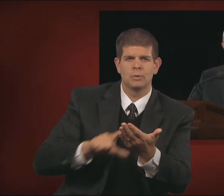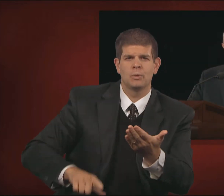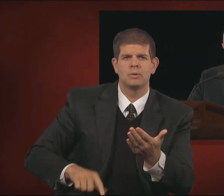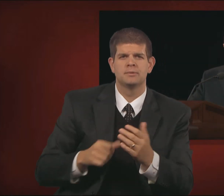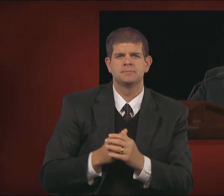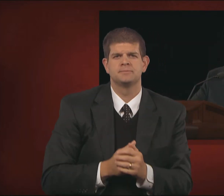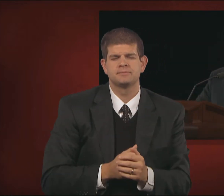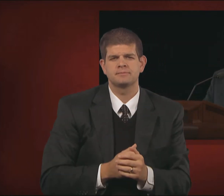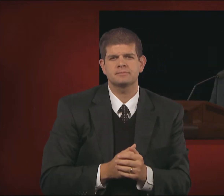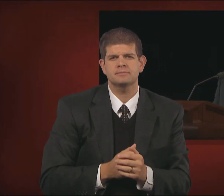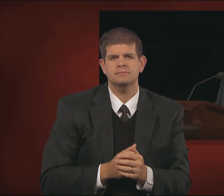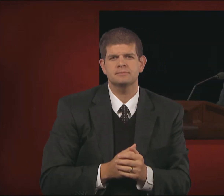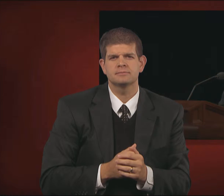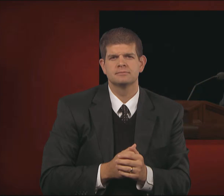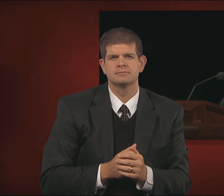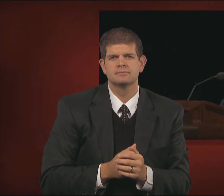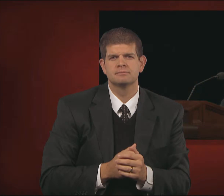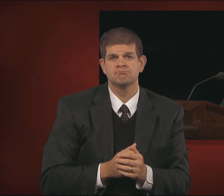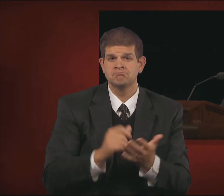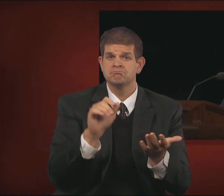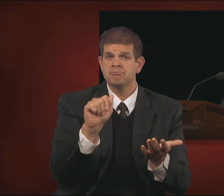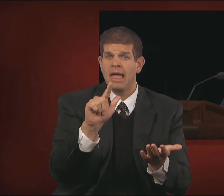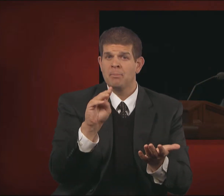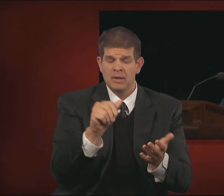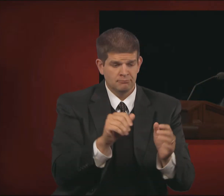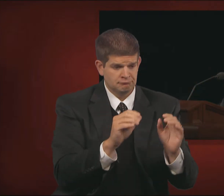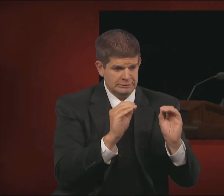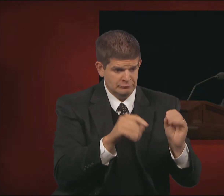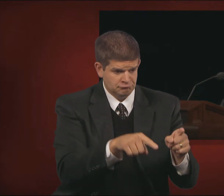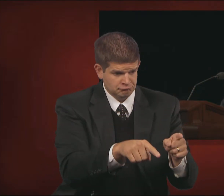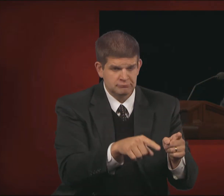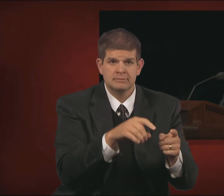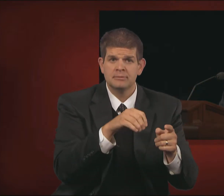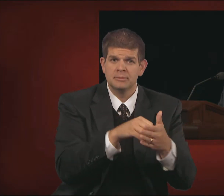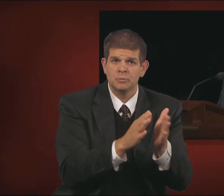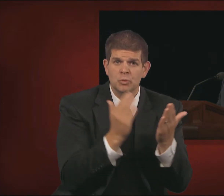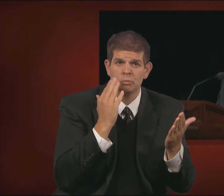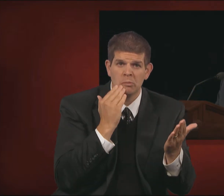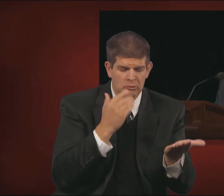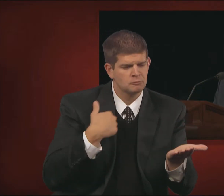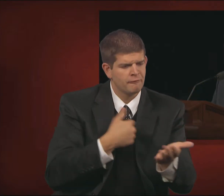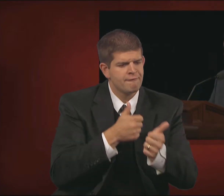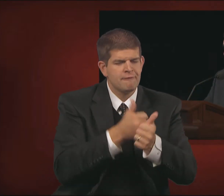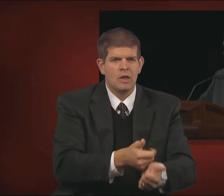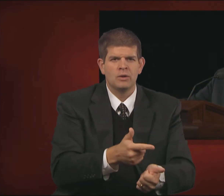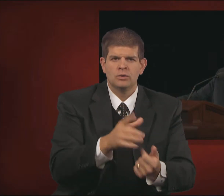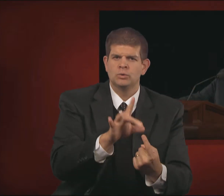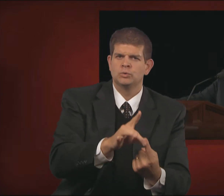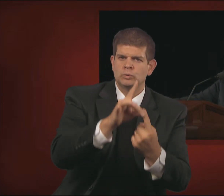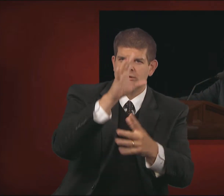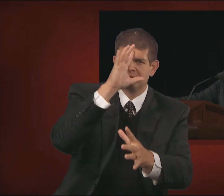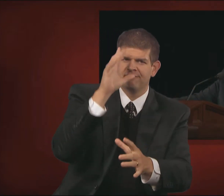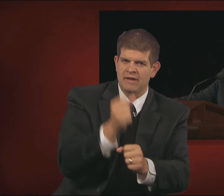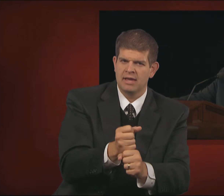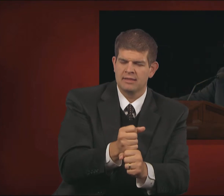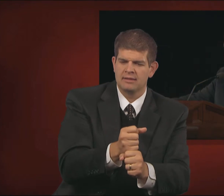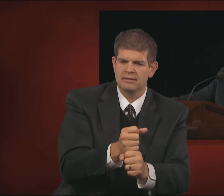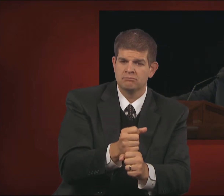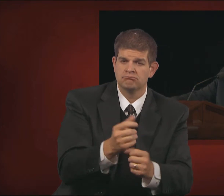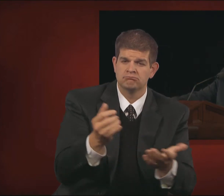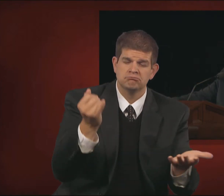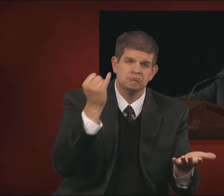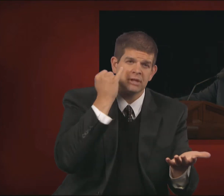following Alma's formula, let us choose. Let us choose faith. If confusion and